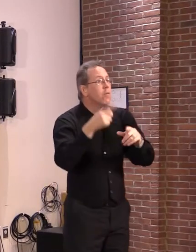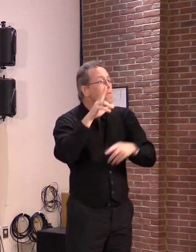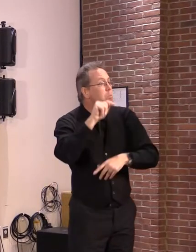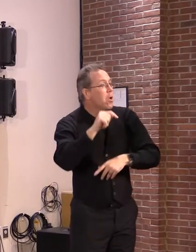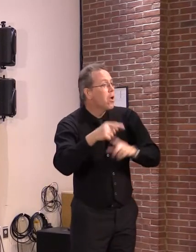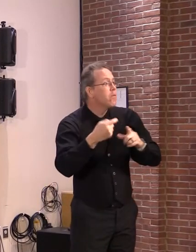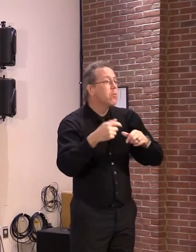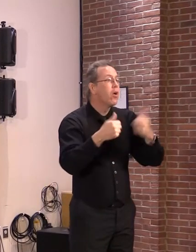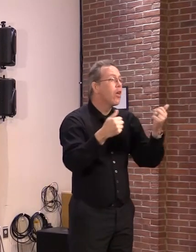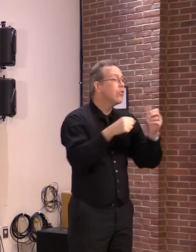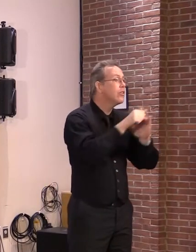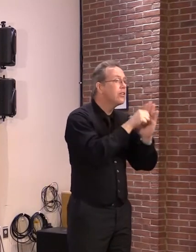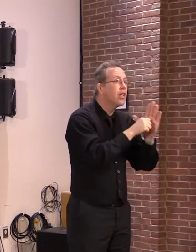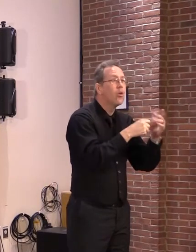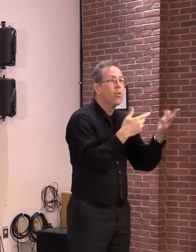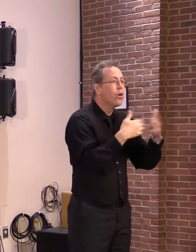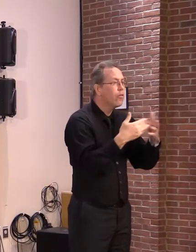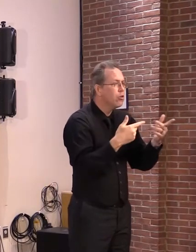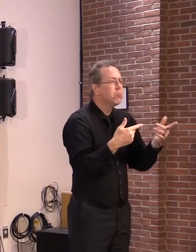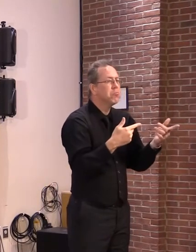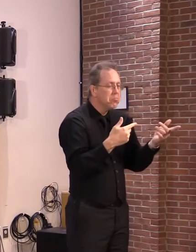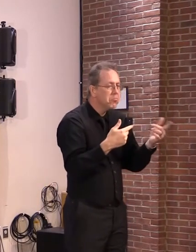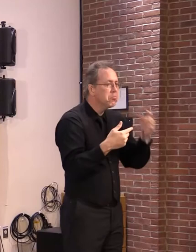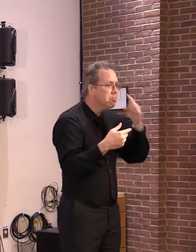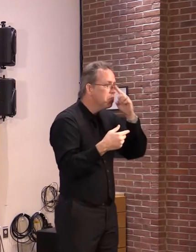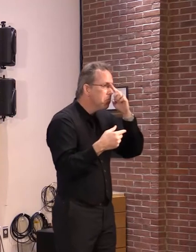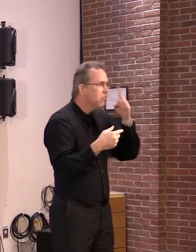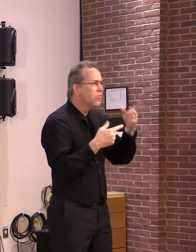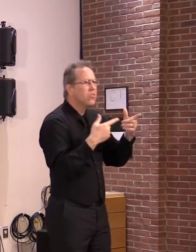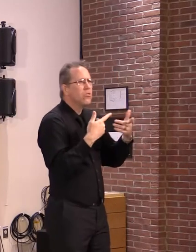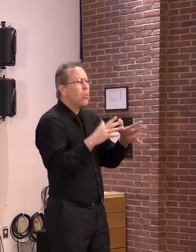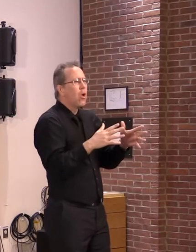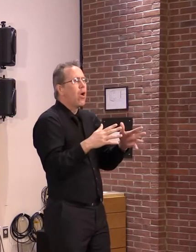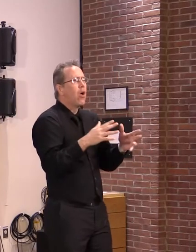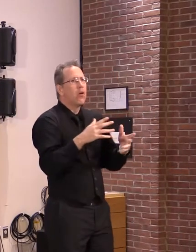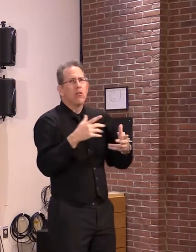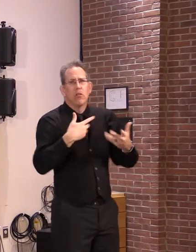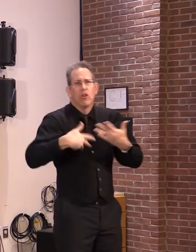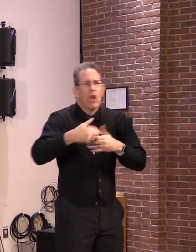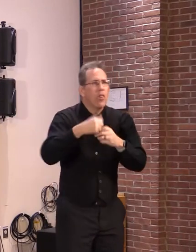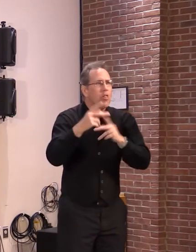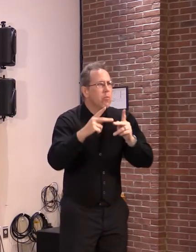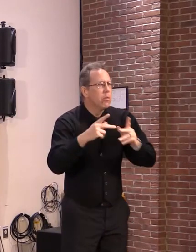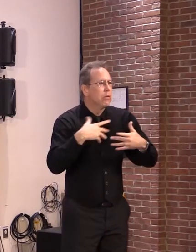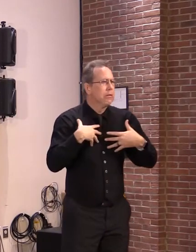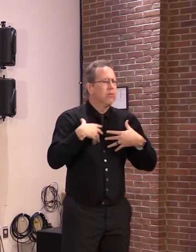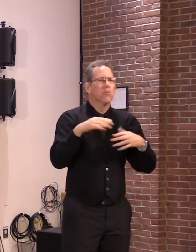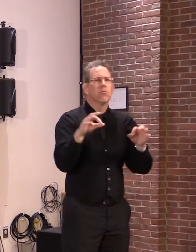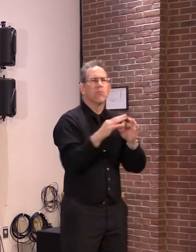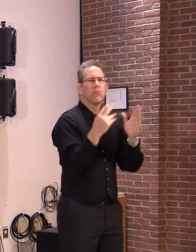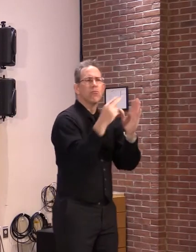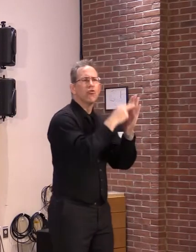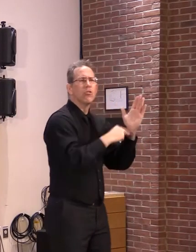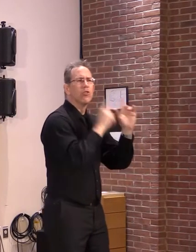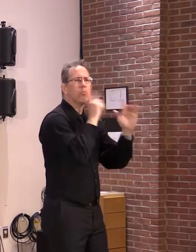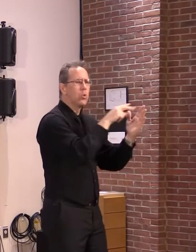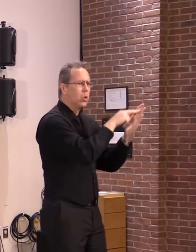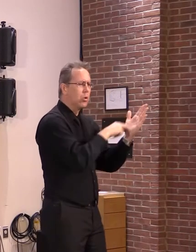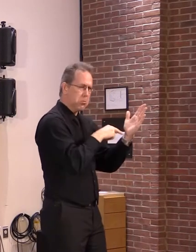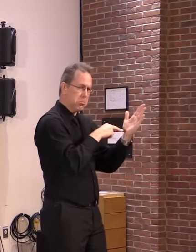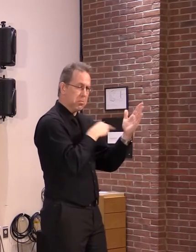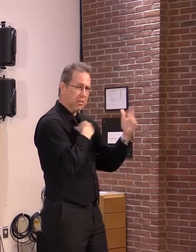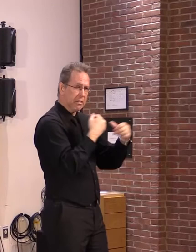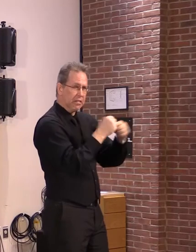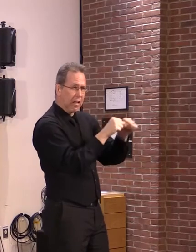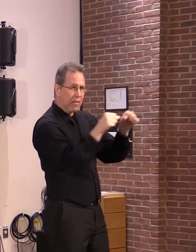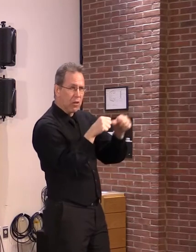tuned in to wanting to have that interaction, clearly the data doesn't vanish